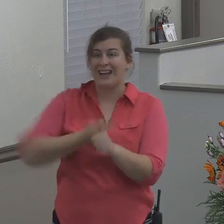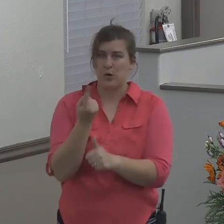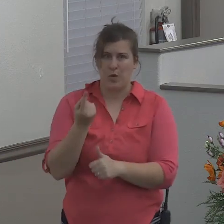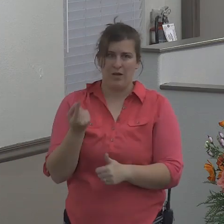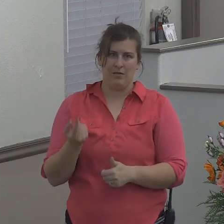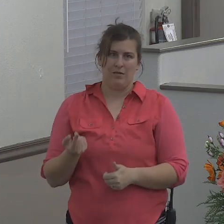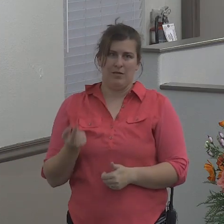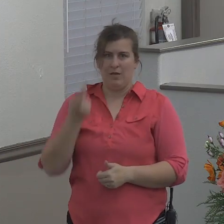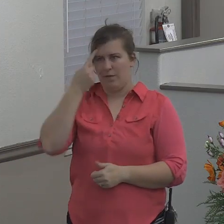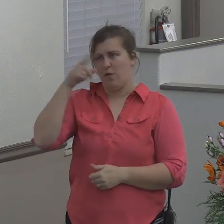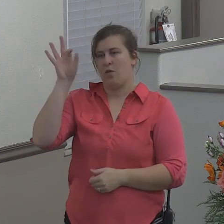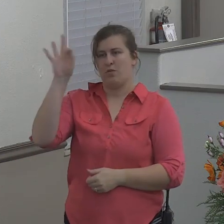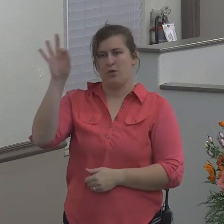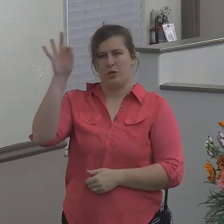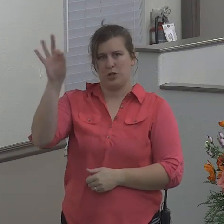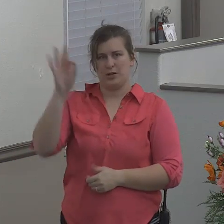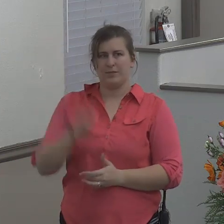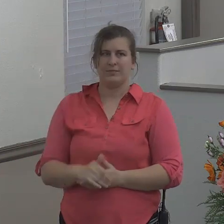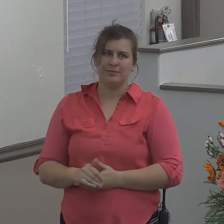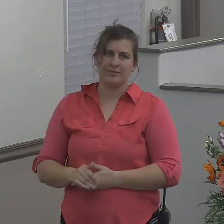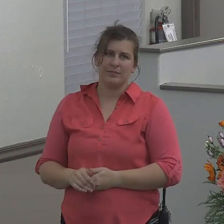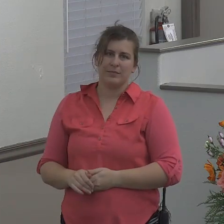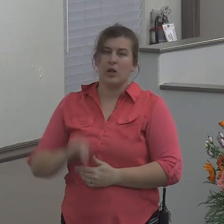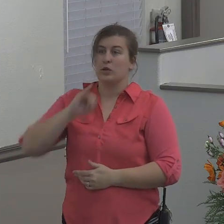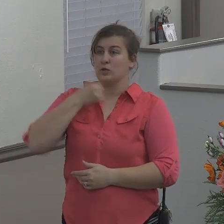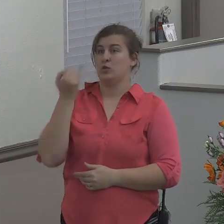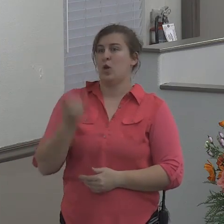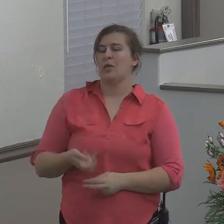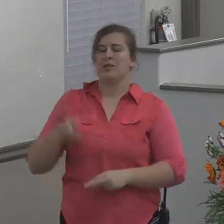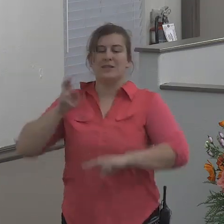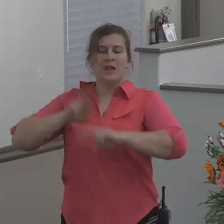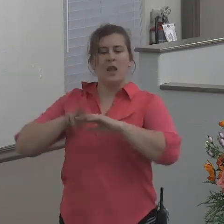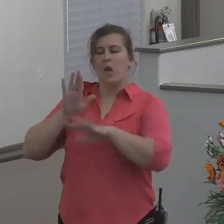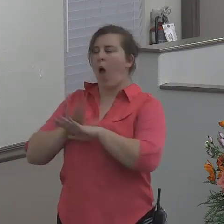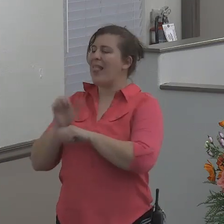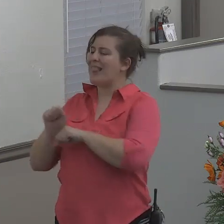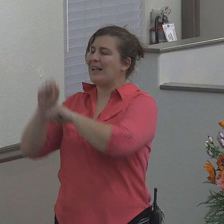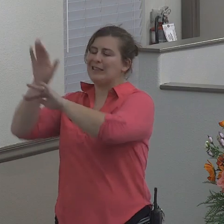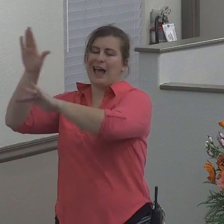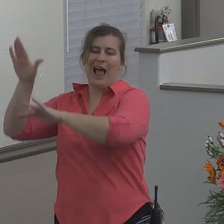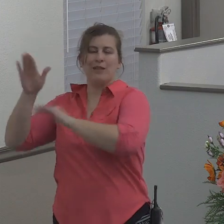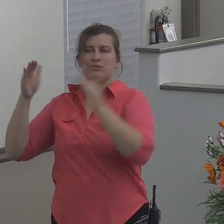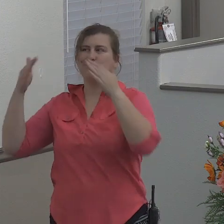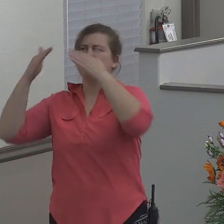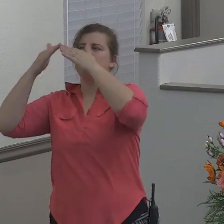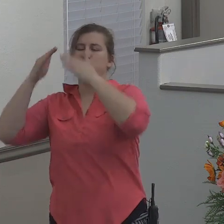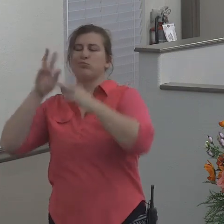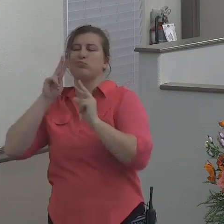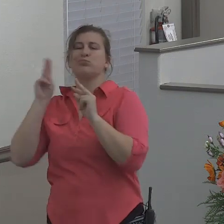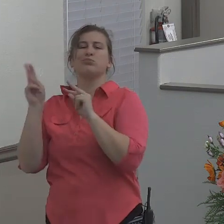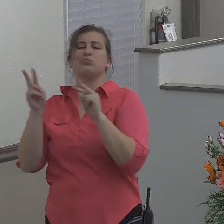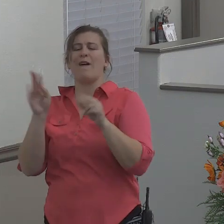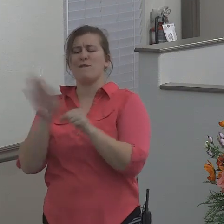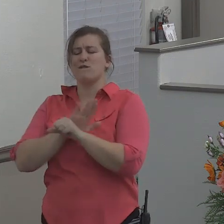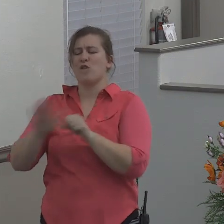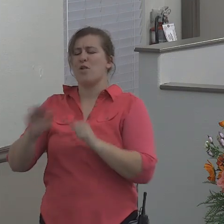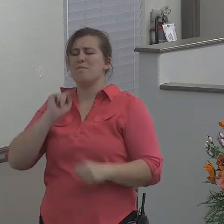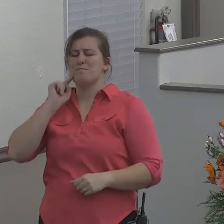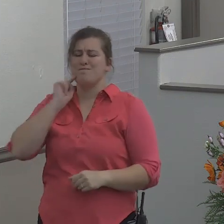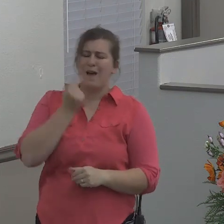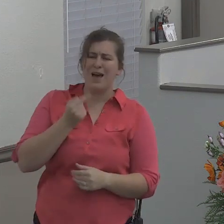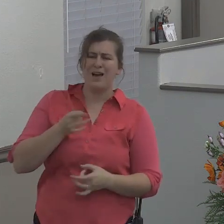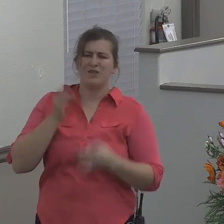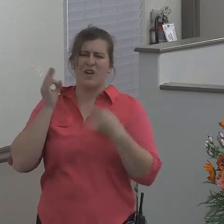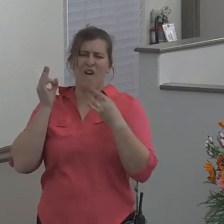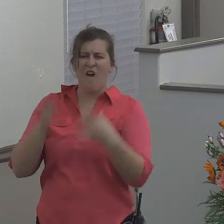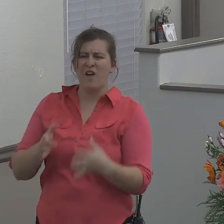know what is Jonah is up there sitting on his little hillside and he's filled with bitterness and hatred he's all